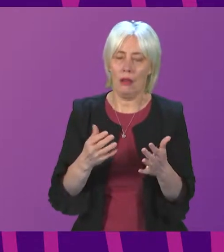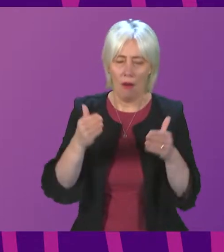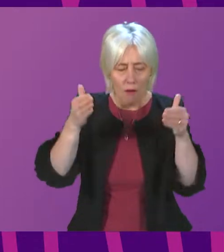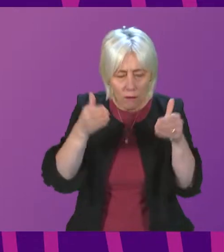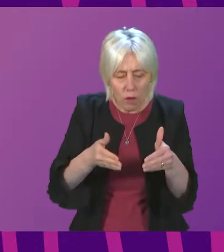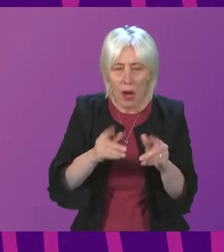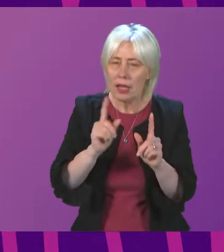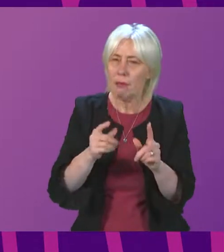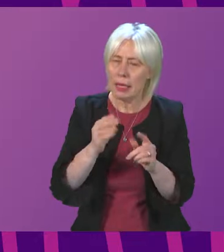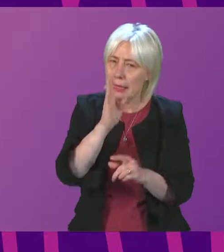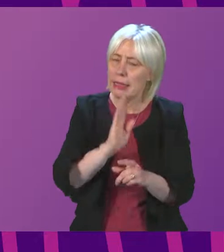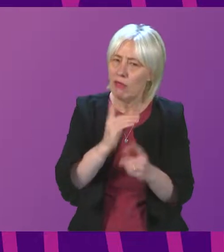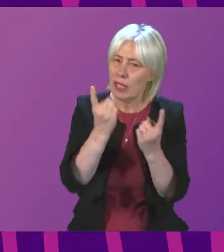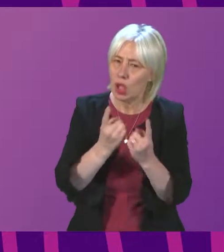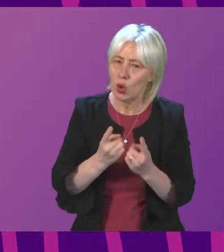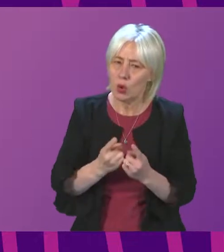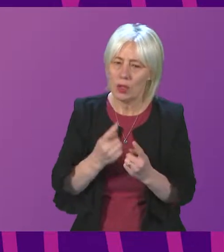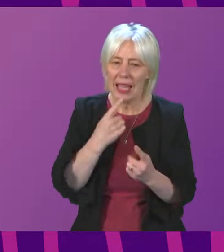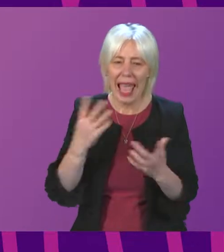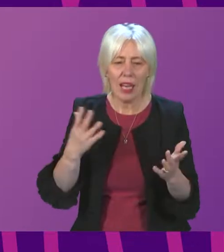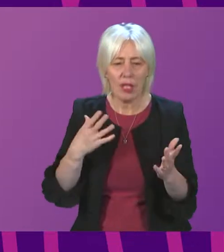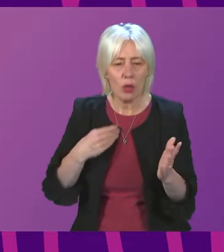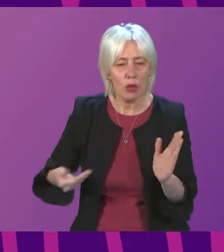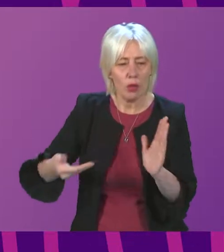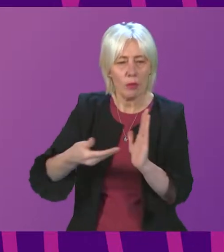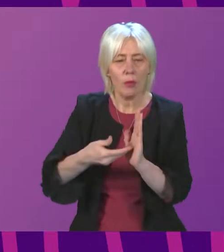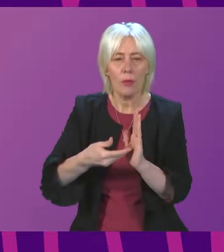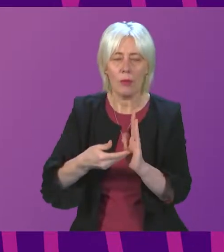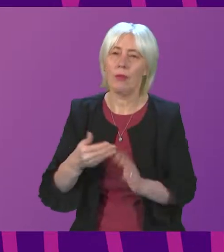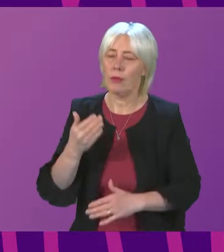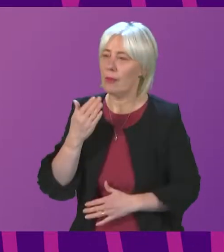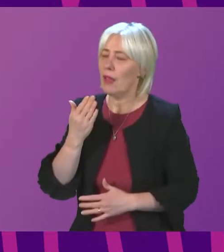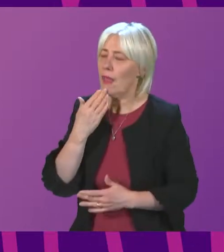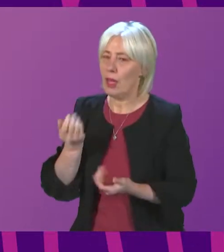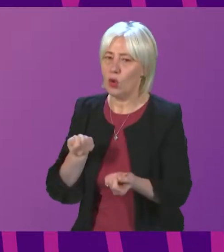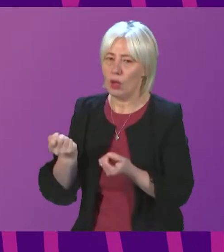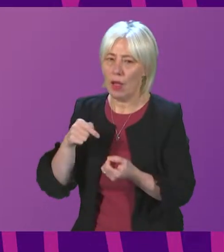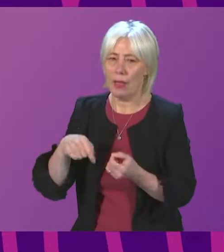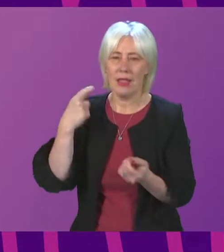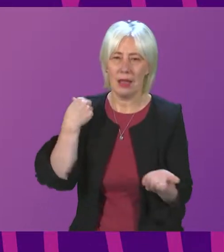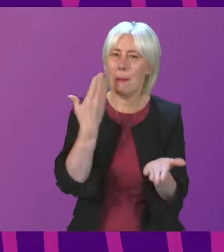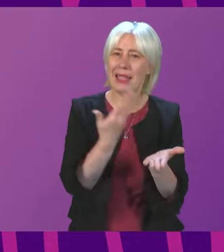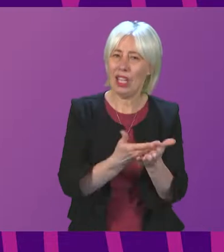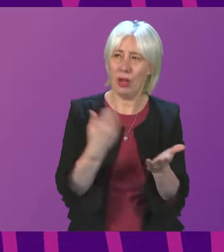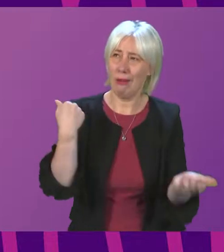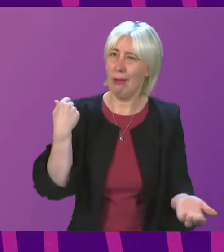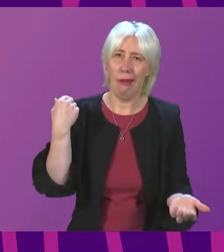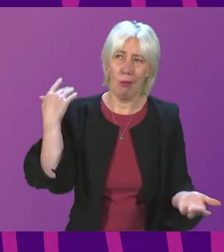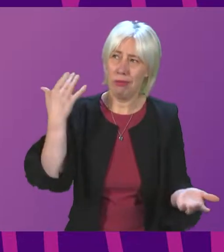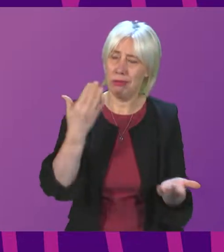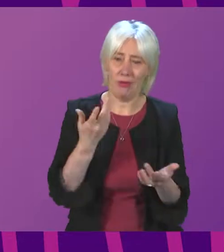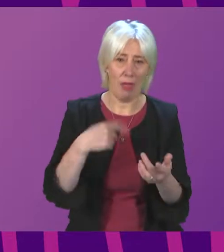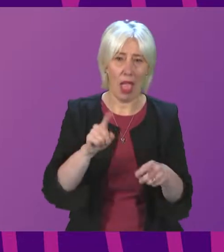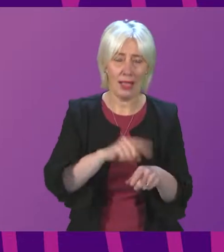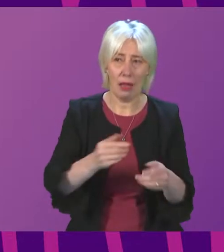serious issues. Colleagues, whenever you'd like to come in. David Torrens. Thank you, convener. This petition has been going on quite a while since the last session,